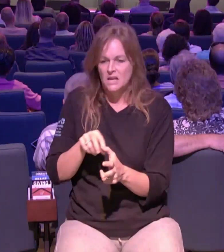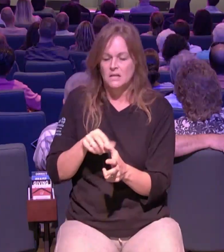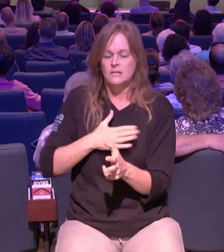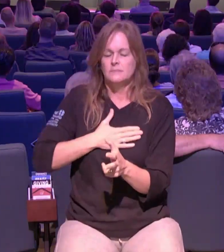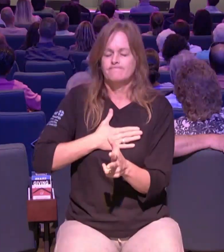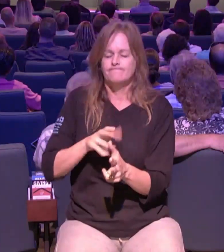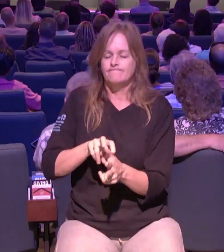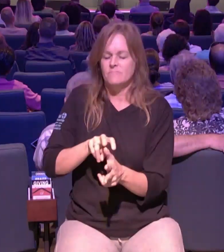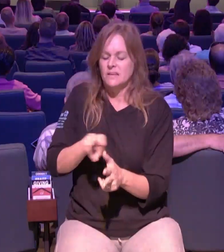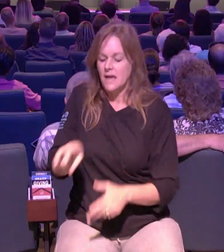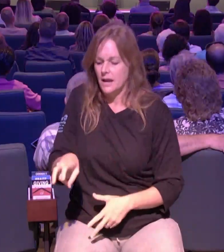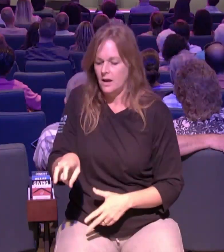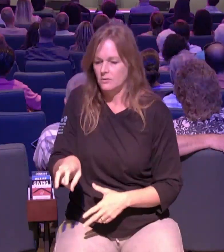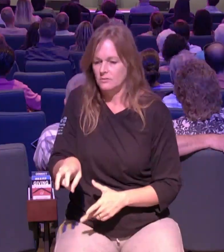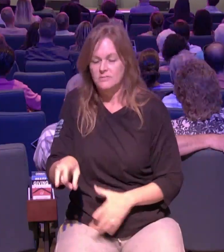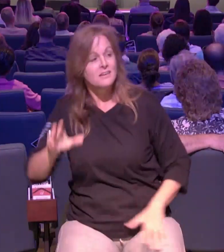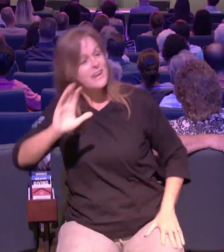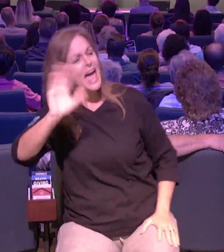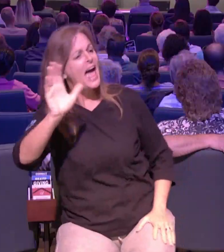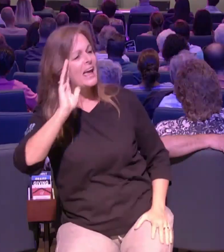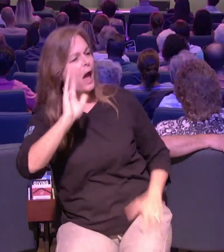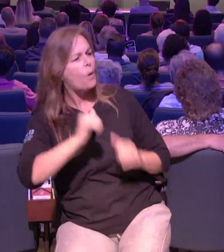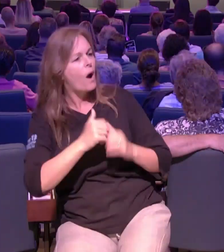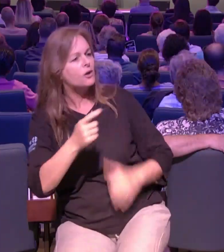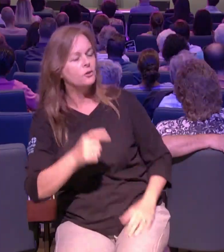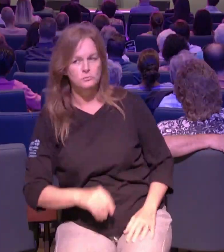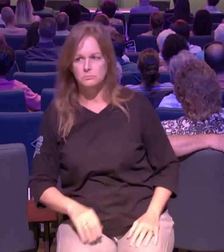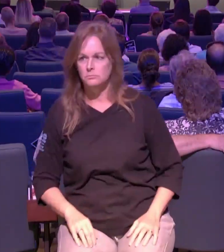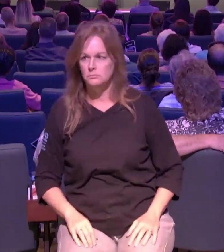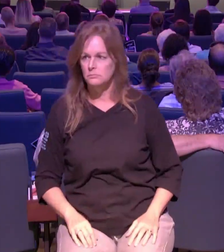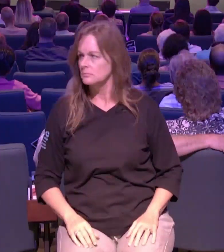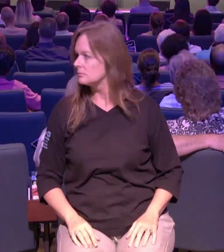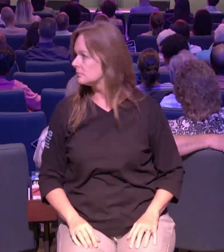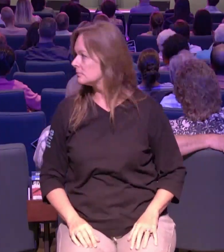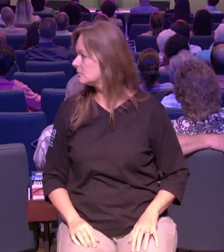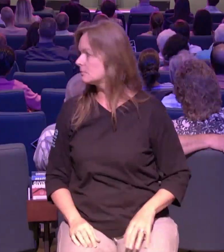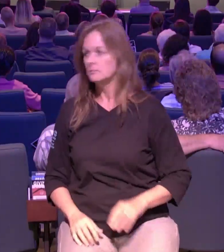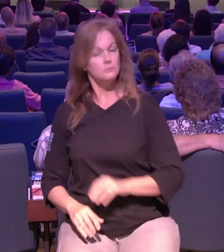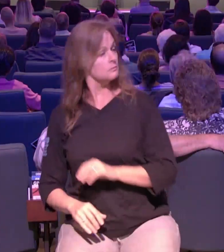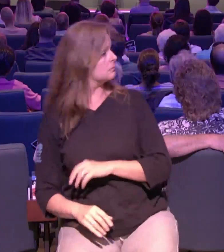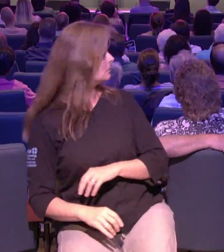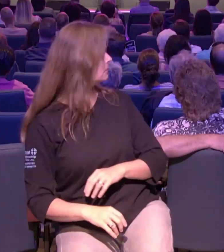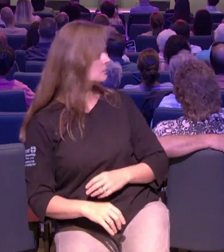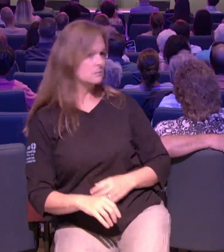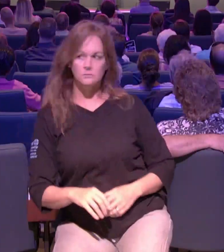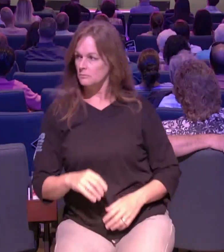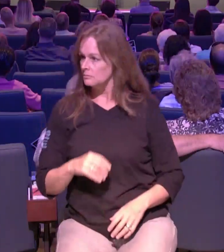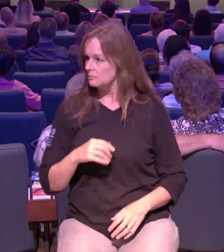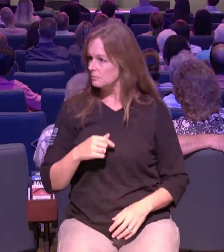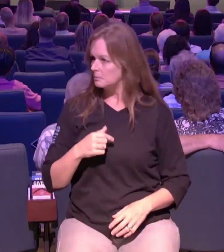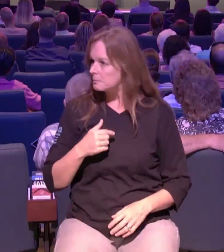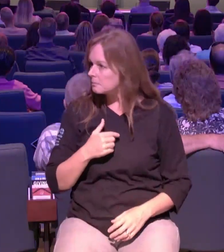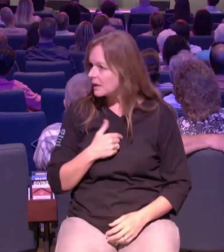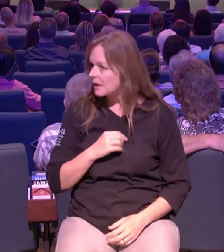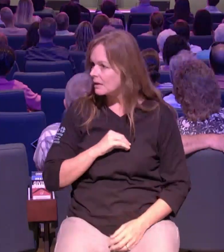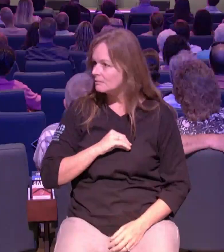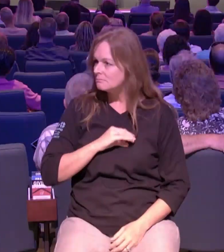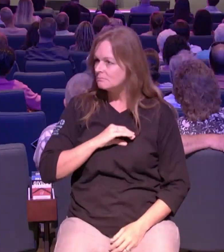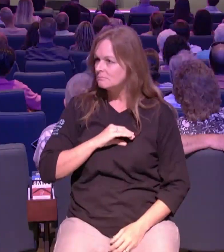time that they ever get a hug or they ever have somebody tell them that they love them is when they're here at church on the weekend now that's